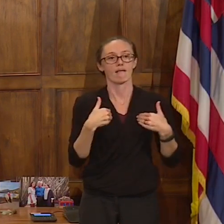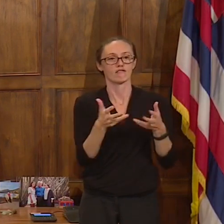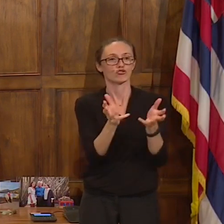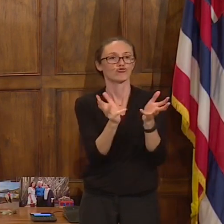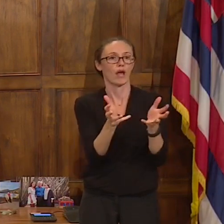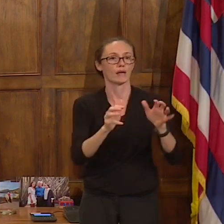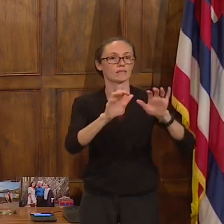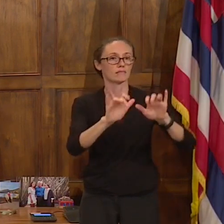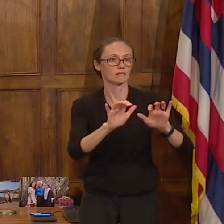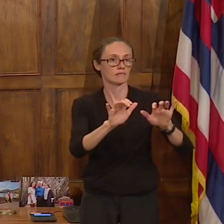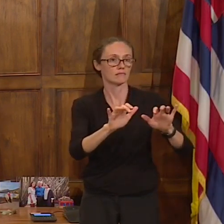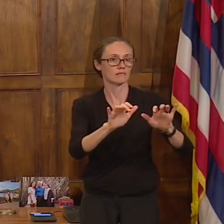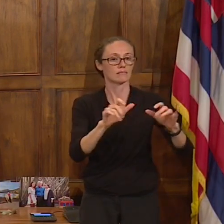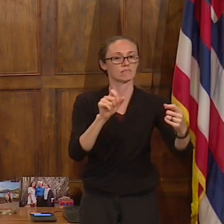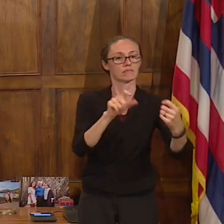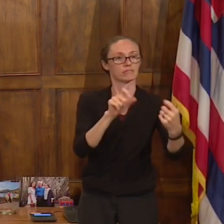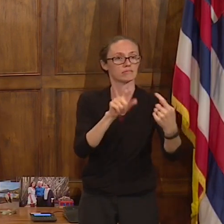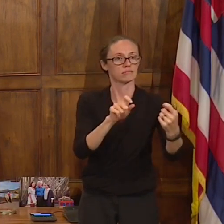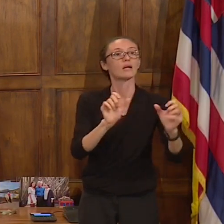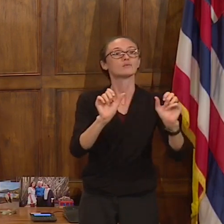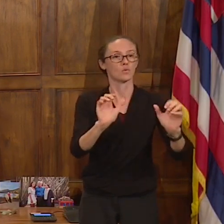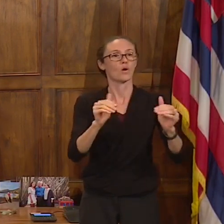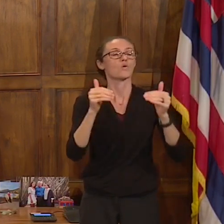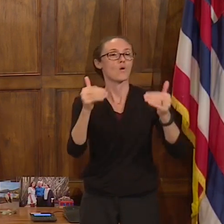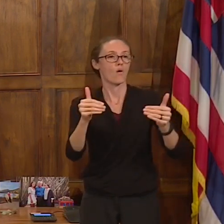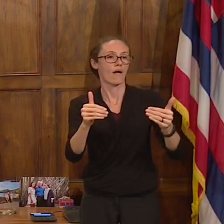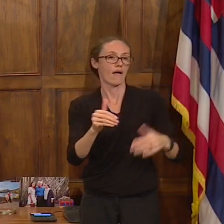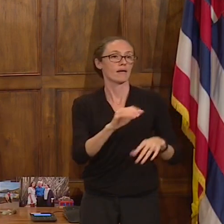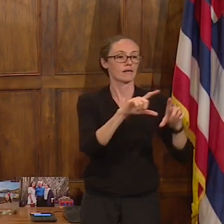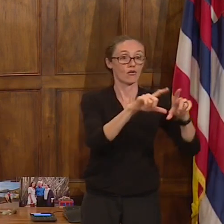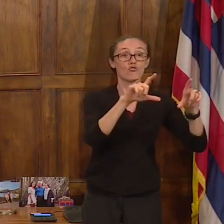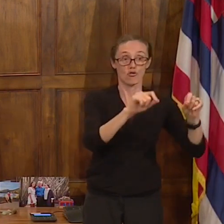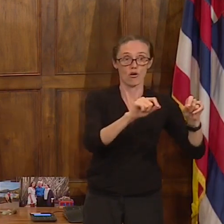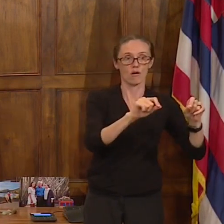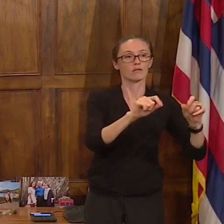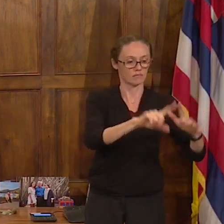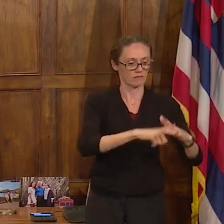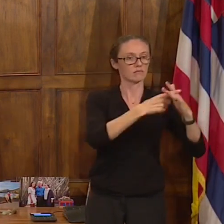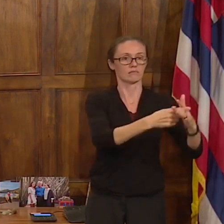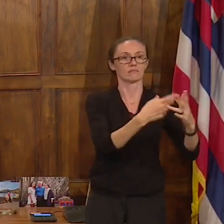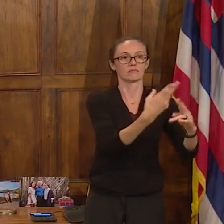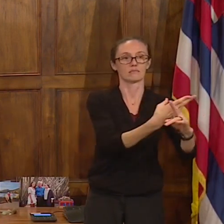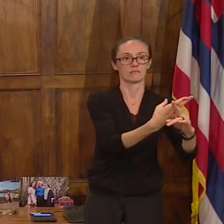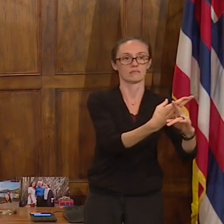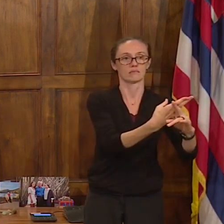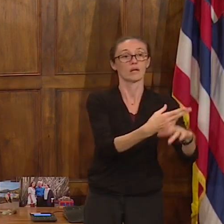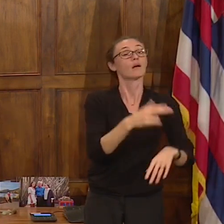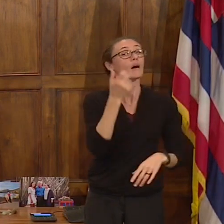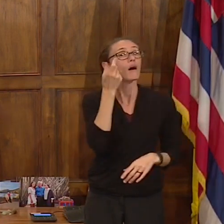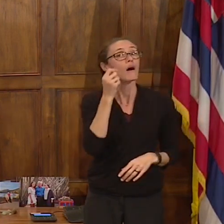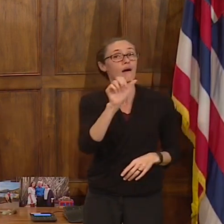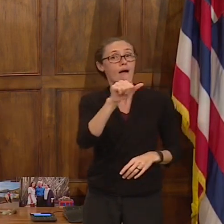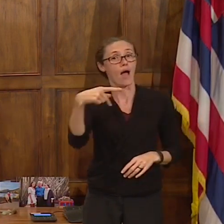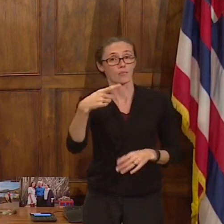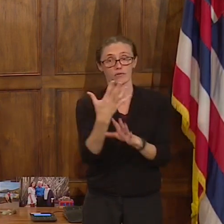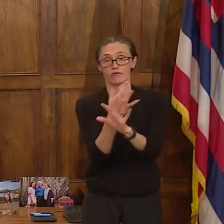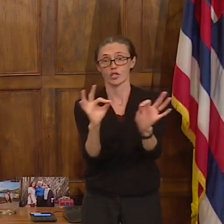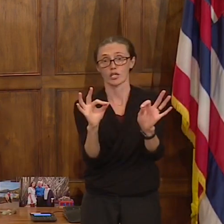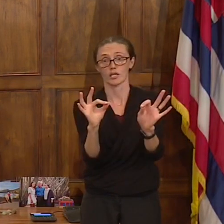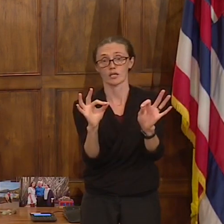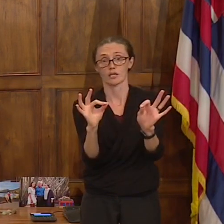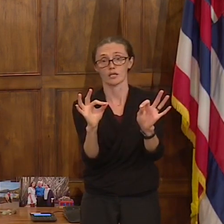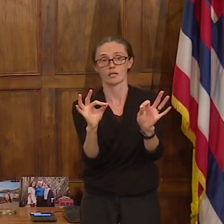app to activate your card. The app is free but again, due to high call volume,